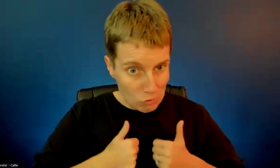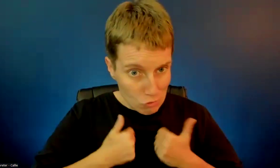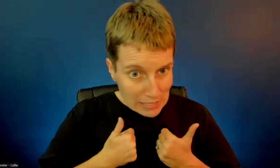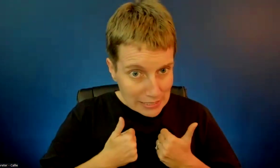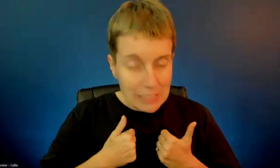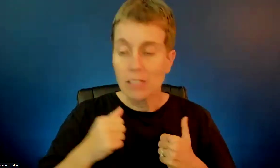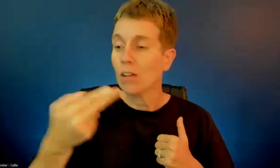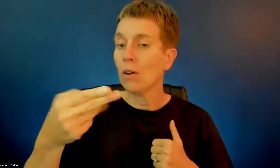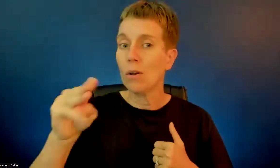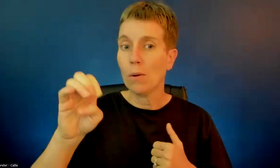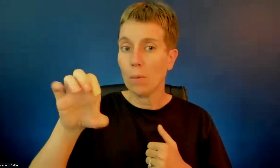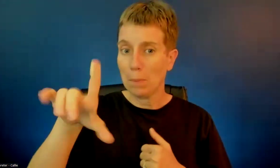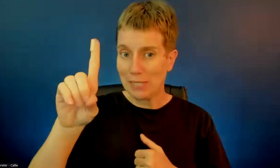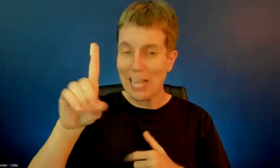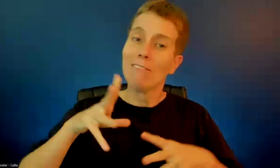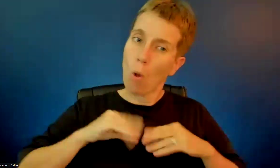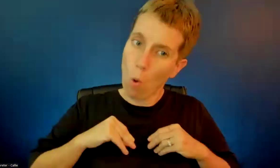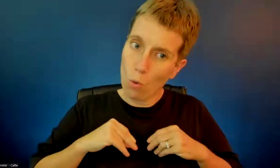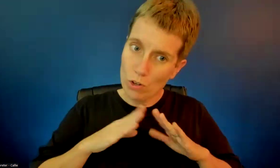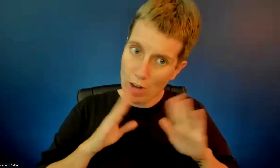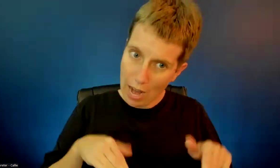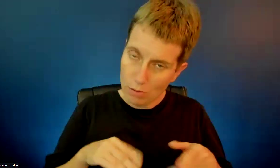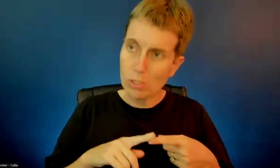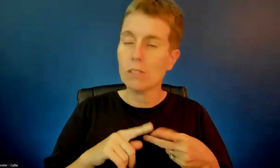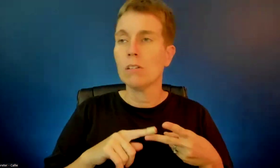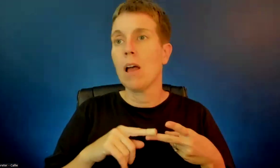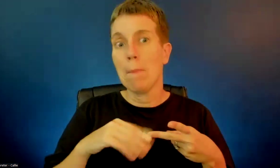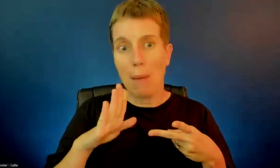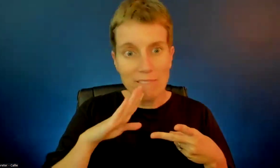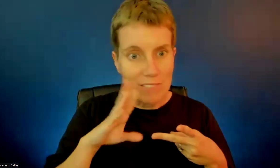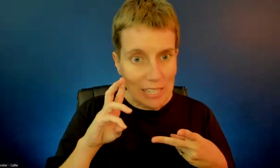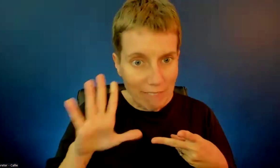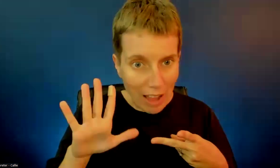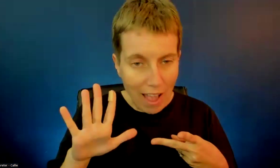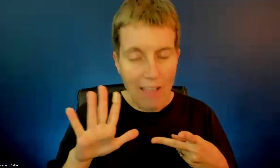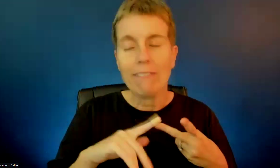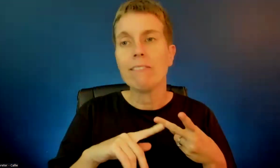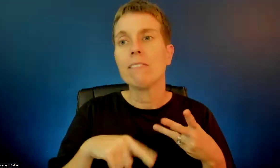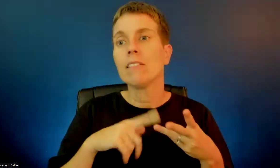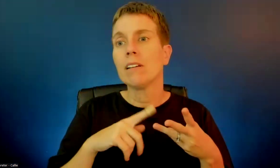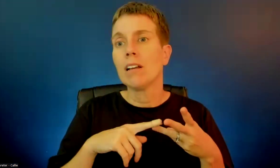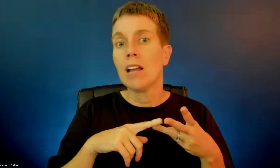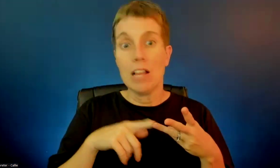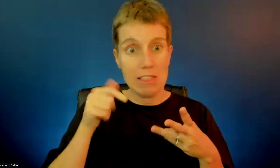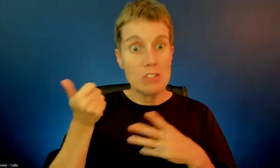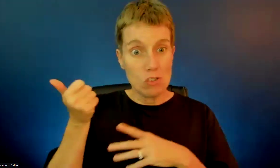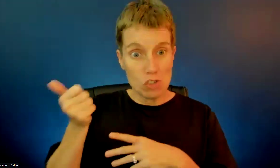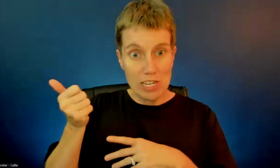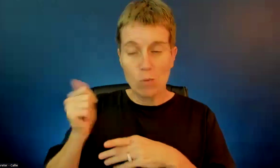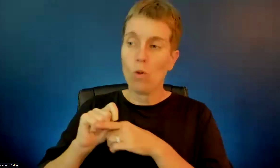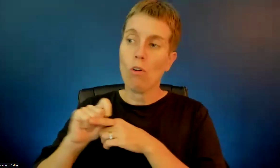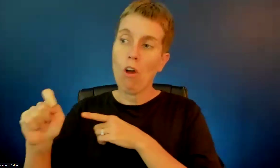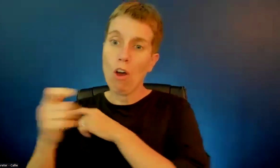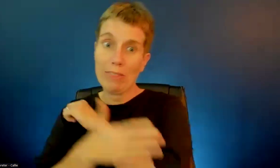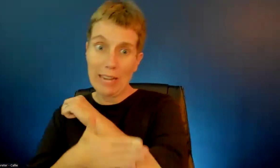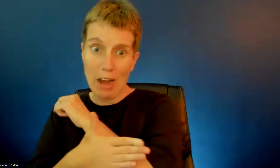exemption. You have to own your own home. You have to be over 65. And then she will call the county, verify that